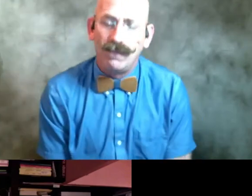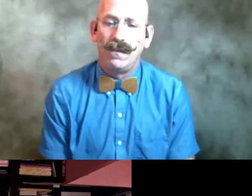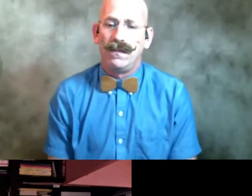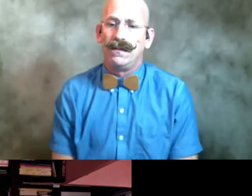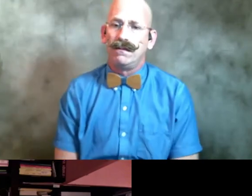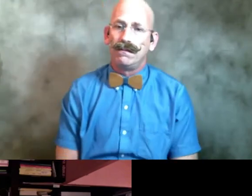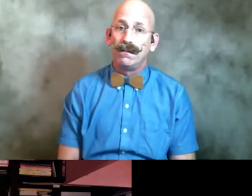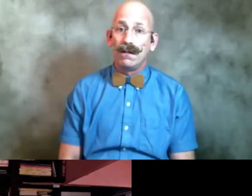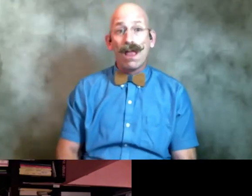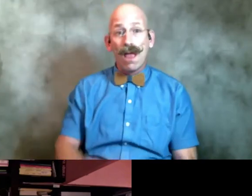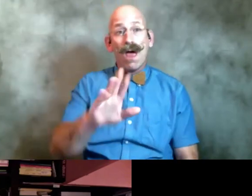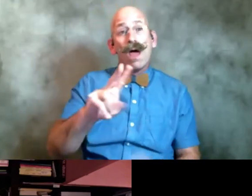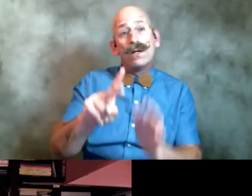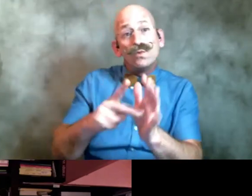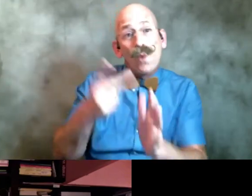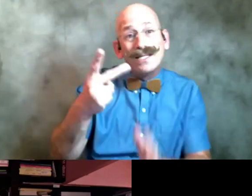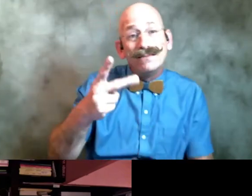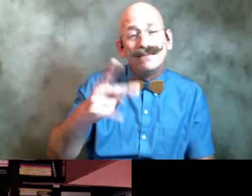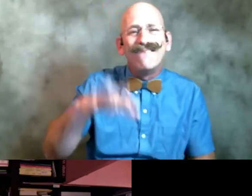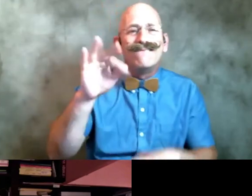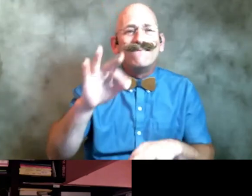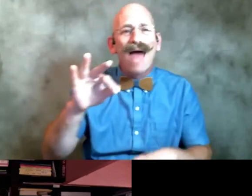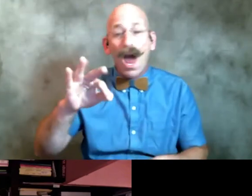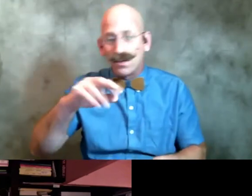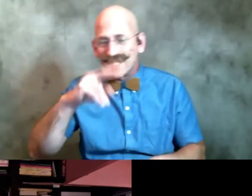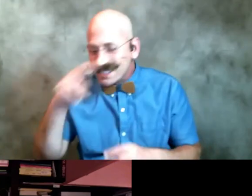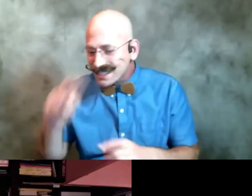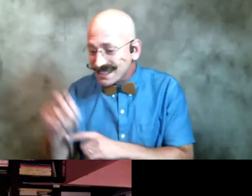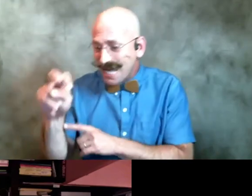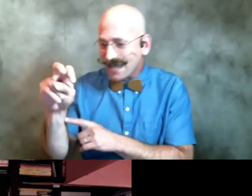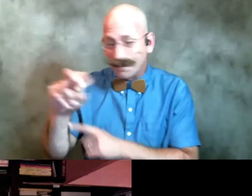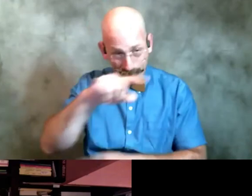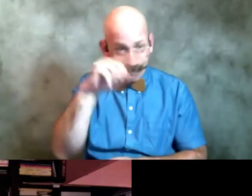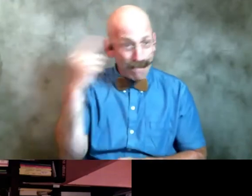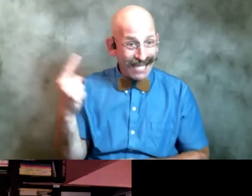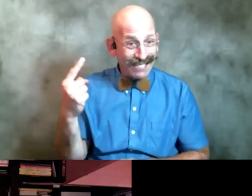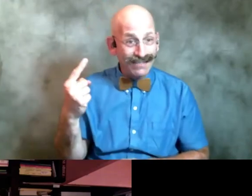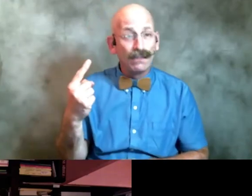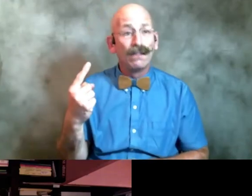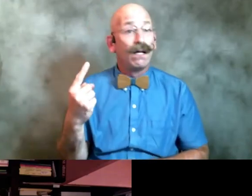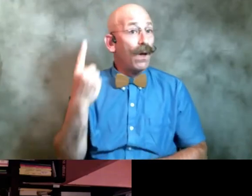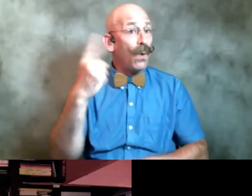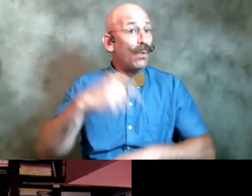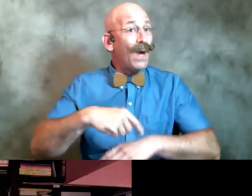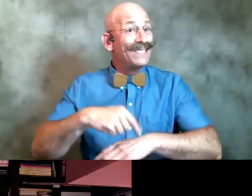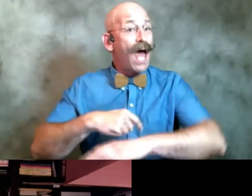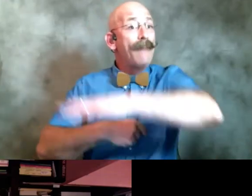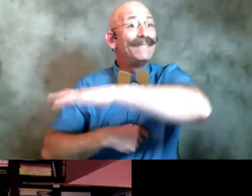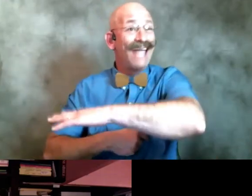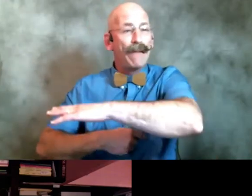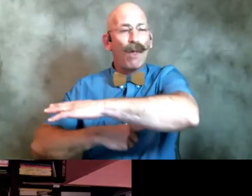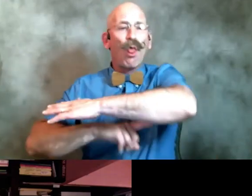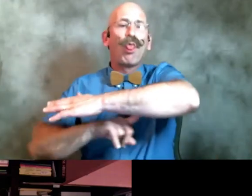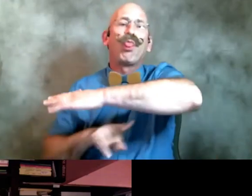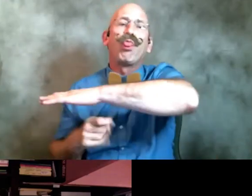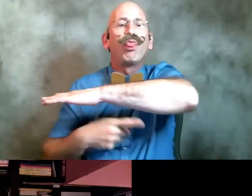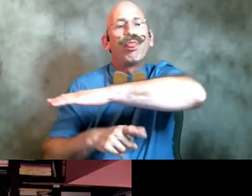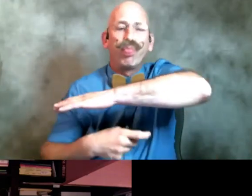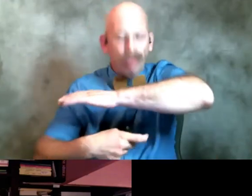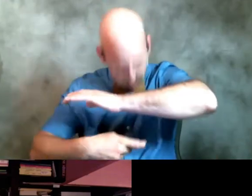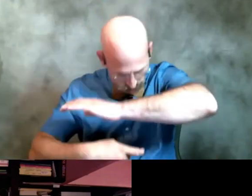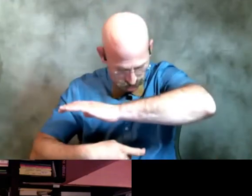twice we found a black snake once curled under a table the second time